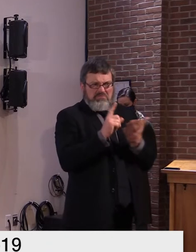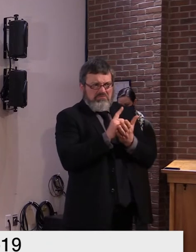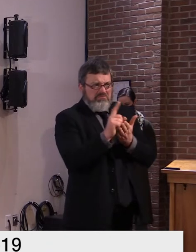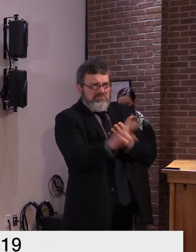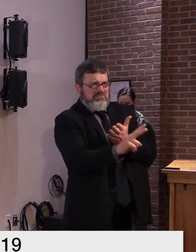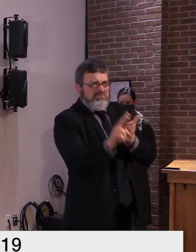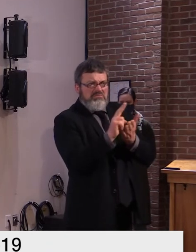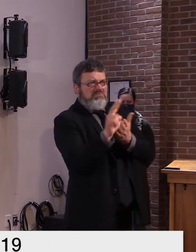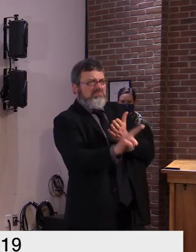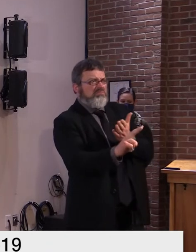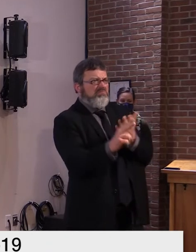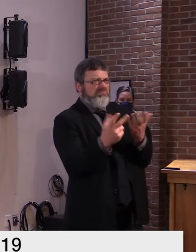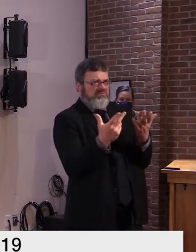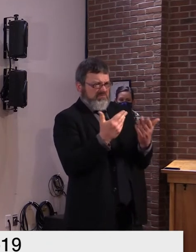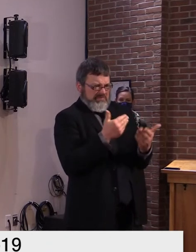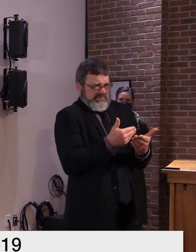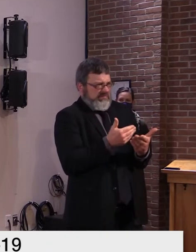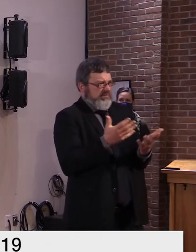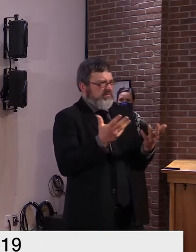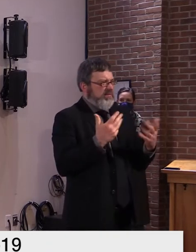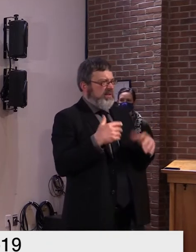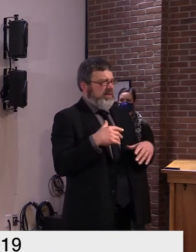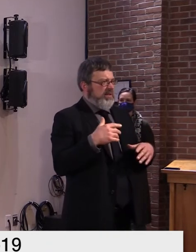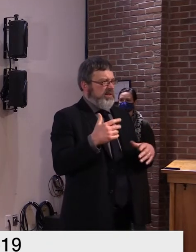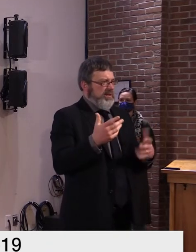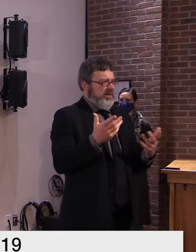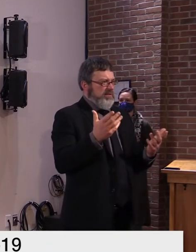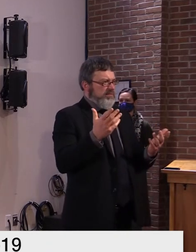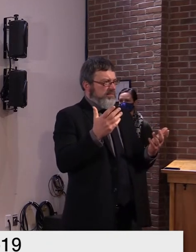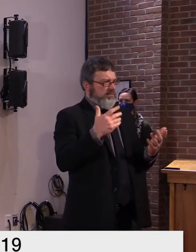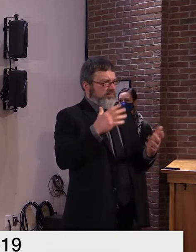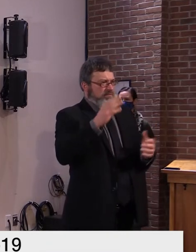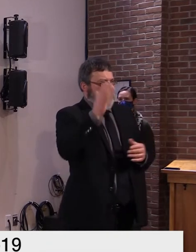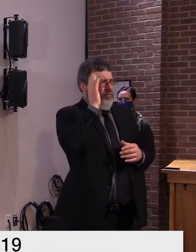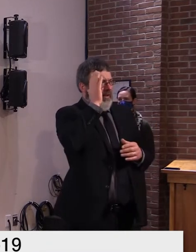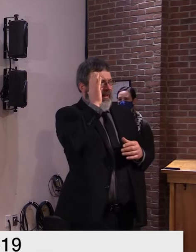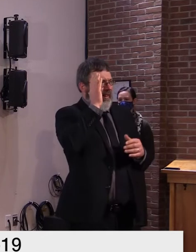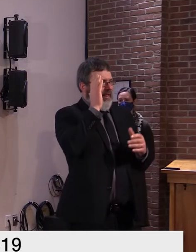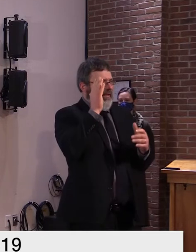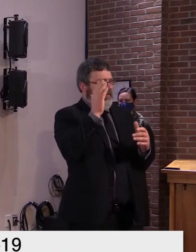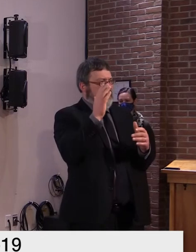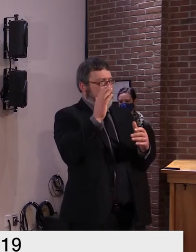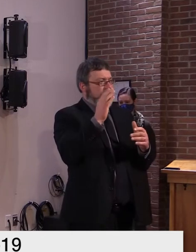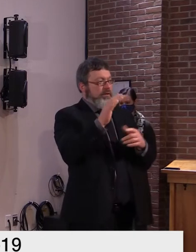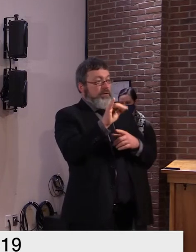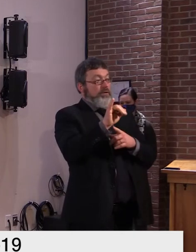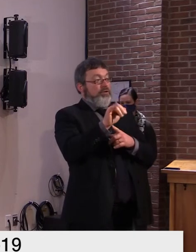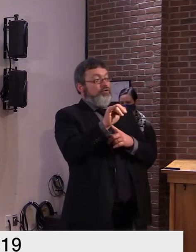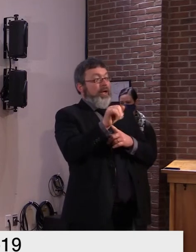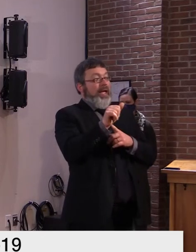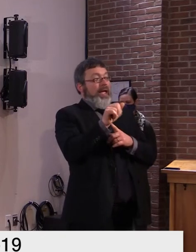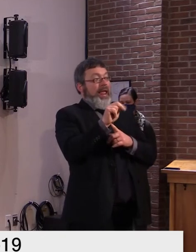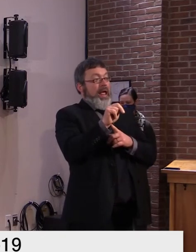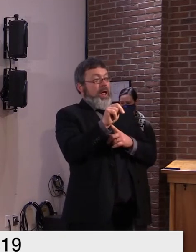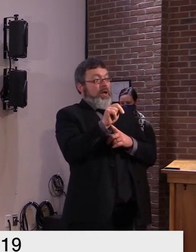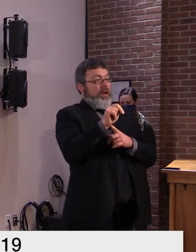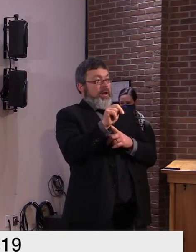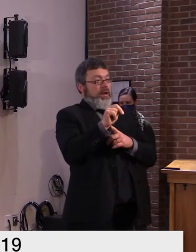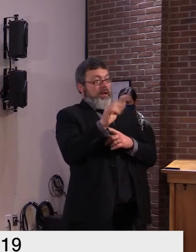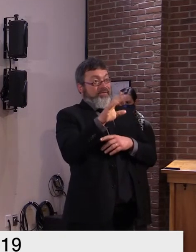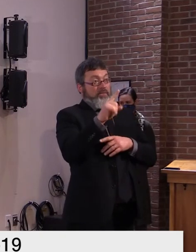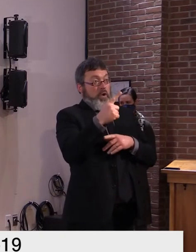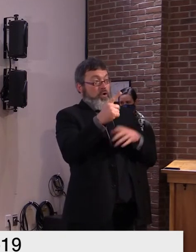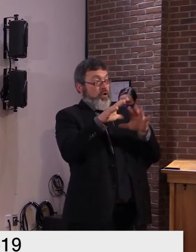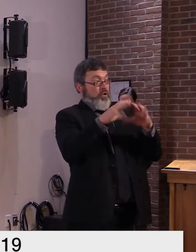it's going to be into january before the next priority group uh becomes eligible to get vaccine